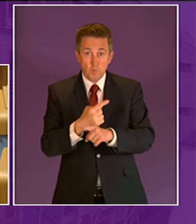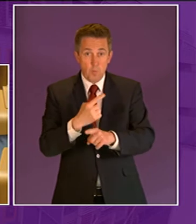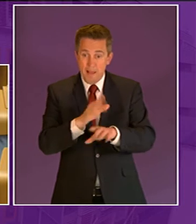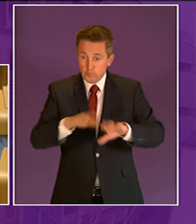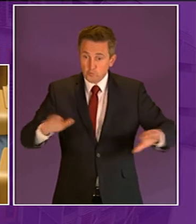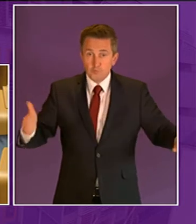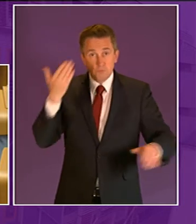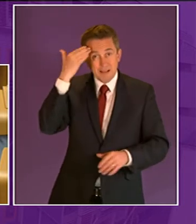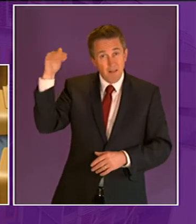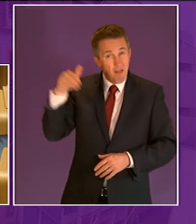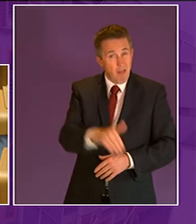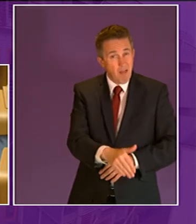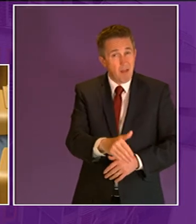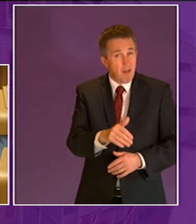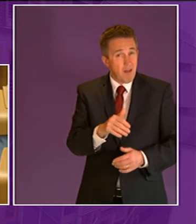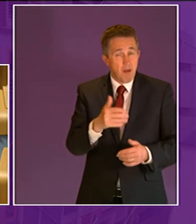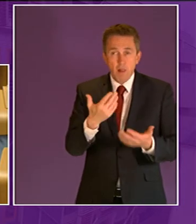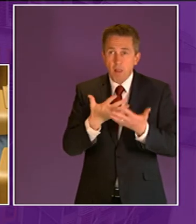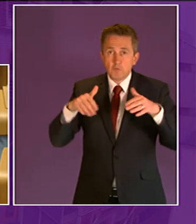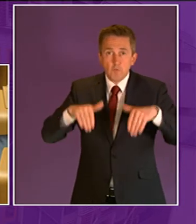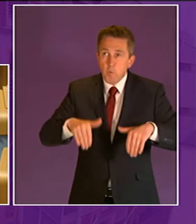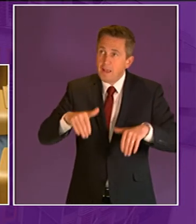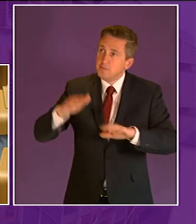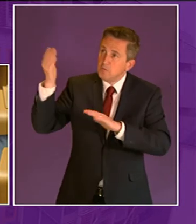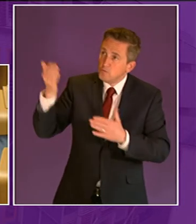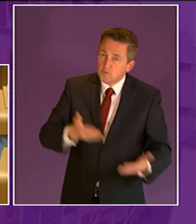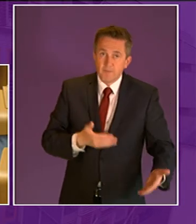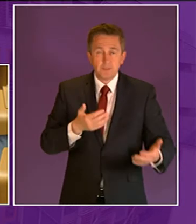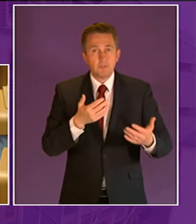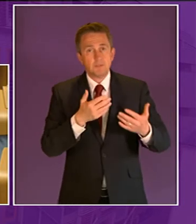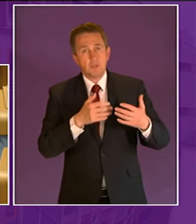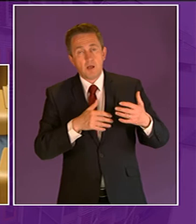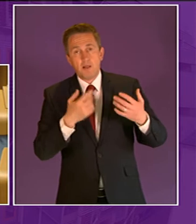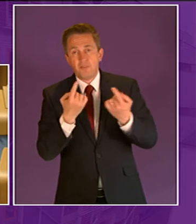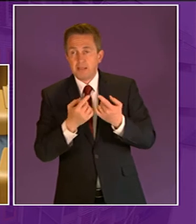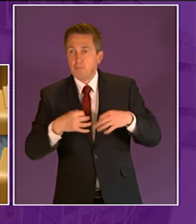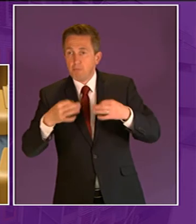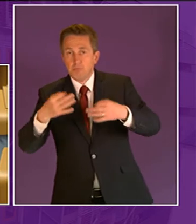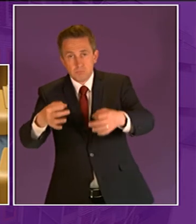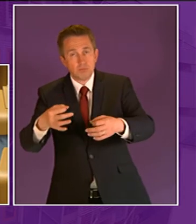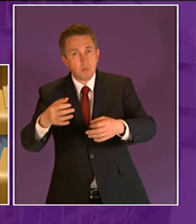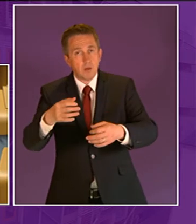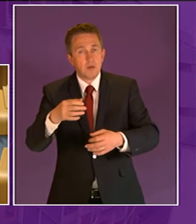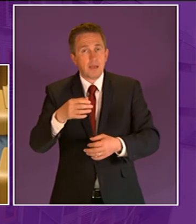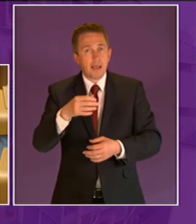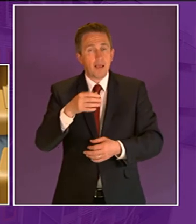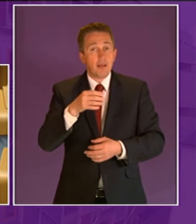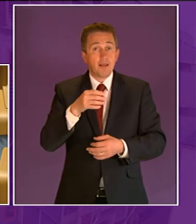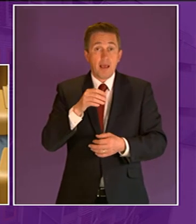in scotland with children facing long waits for services and some not being seen at all whilst i would not suggest for a moment that learning